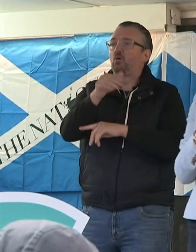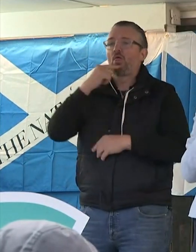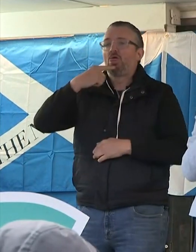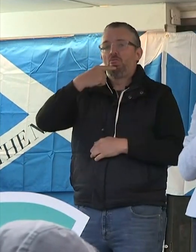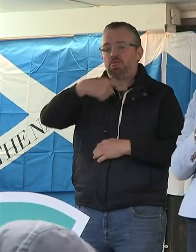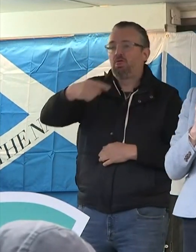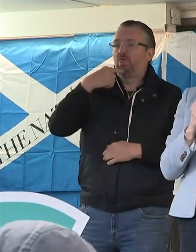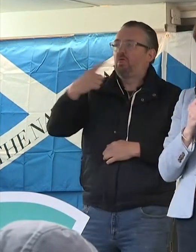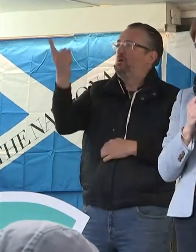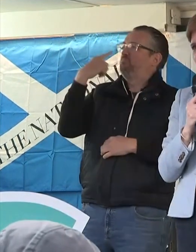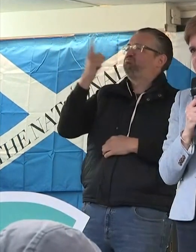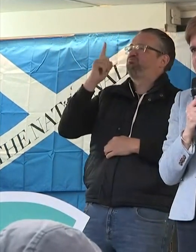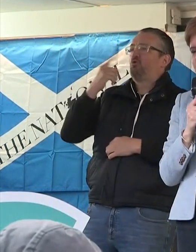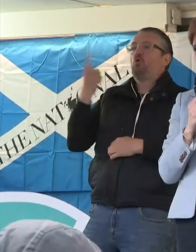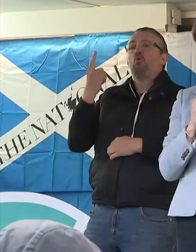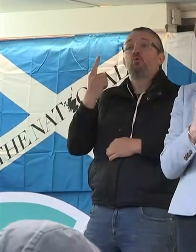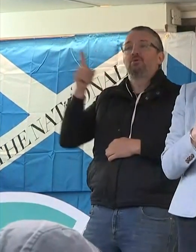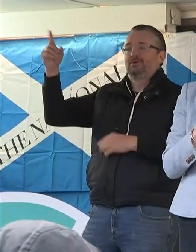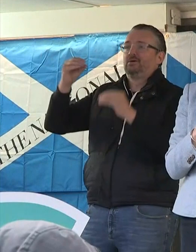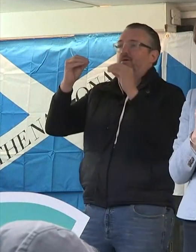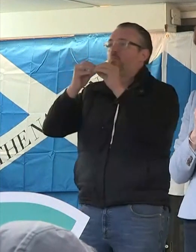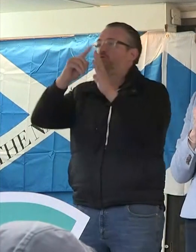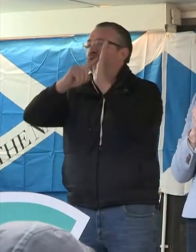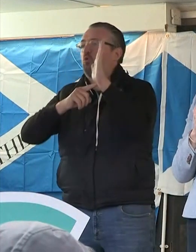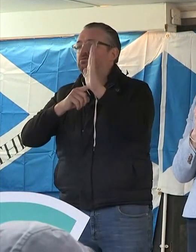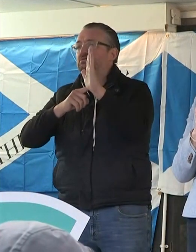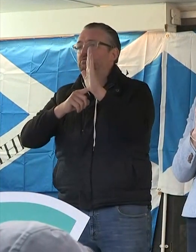by the likes of Boris Johnson.